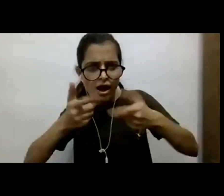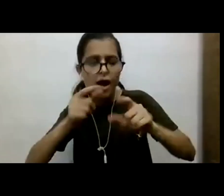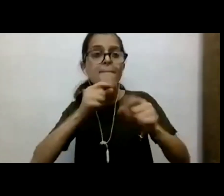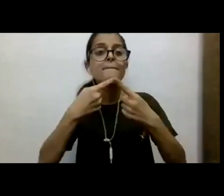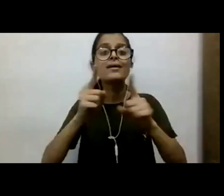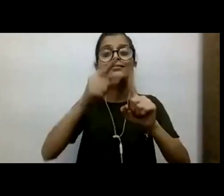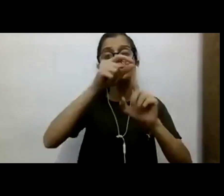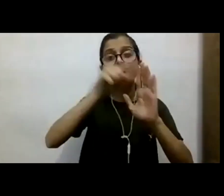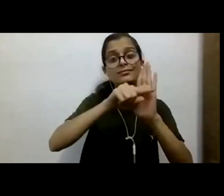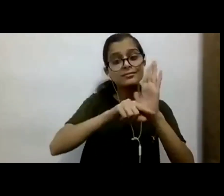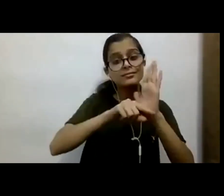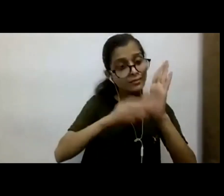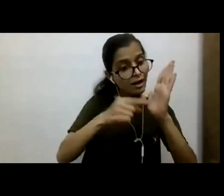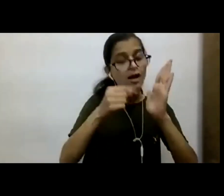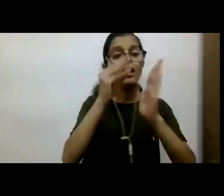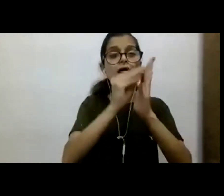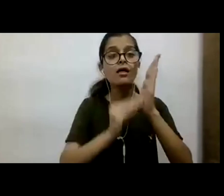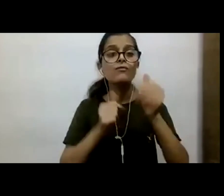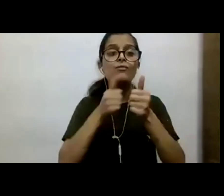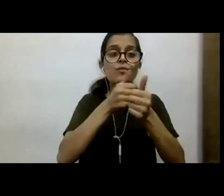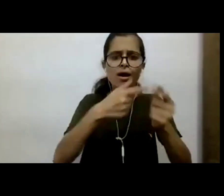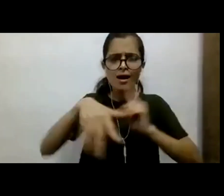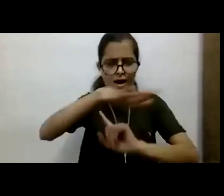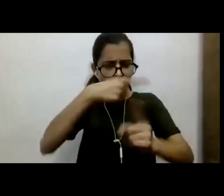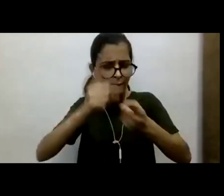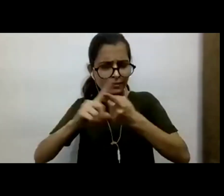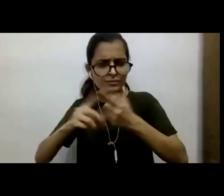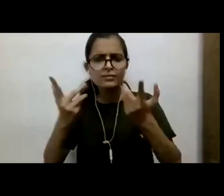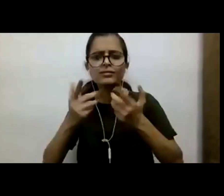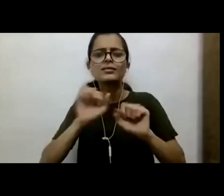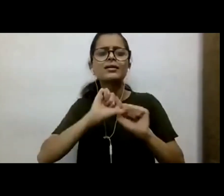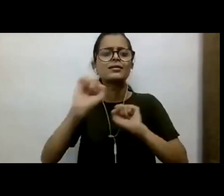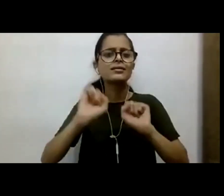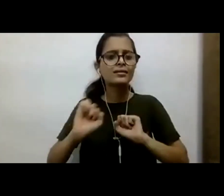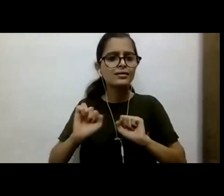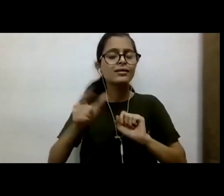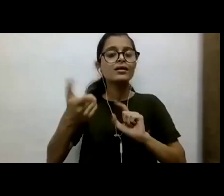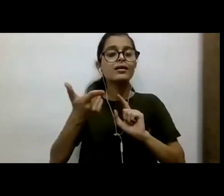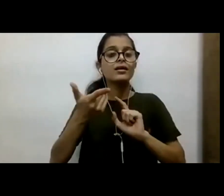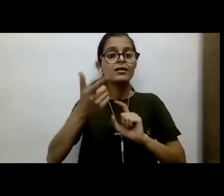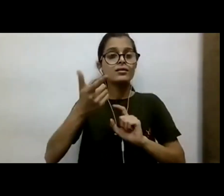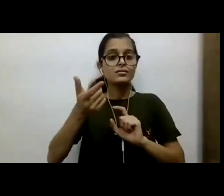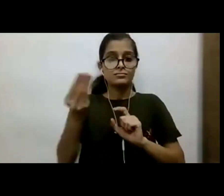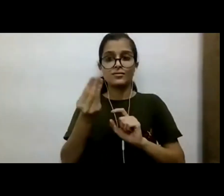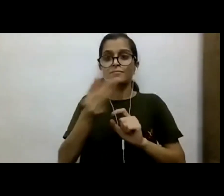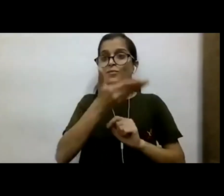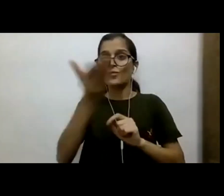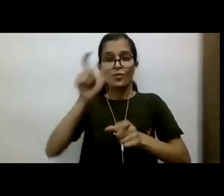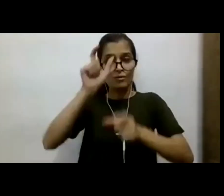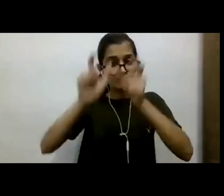is happening around our immediate environment. I think as litigators, that is what we expect from, you know, the citizens.